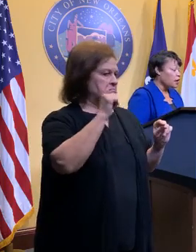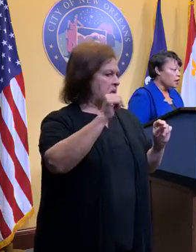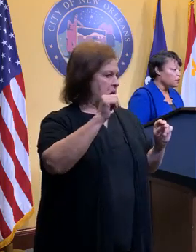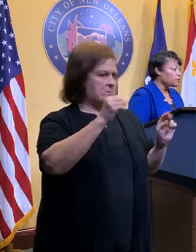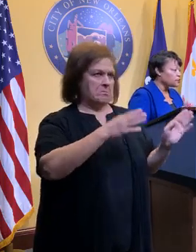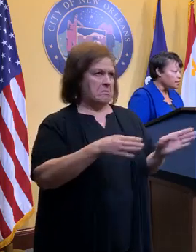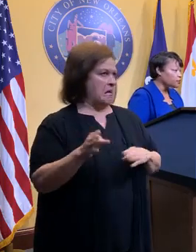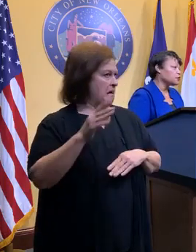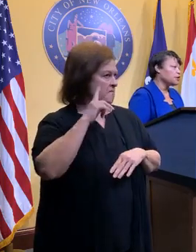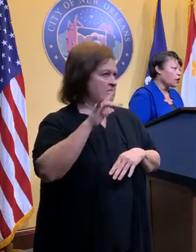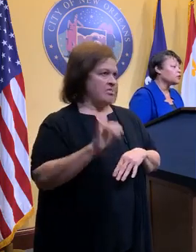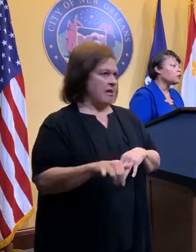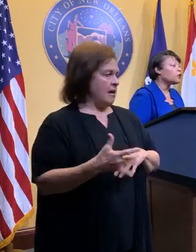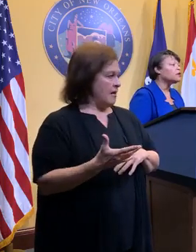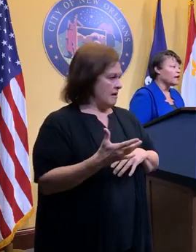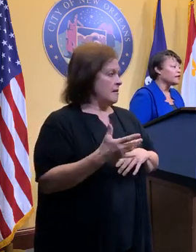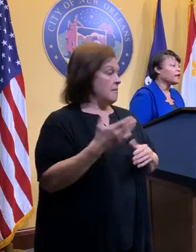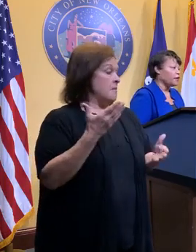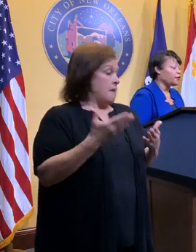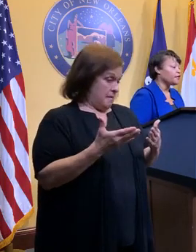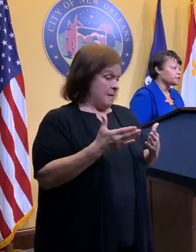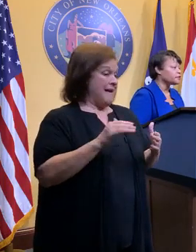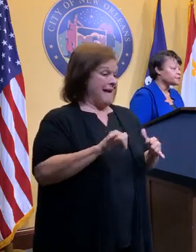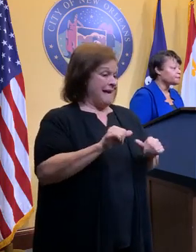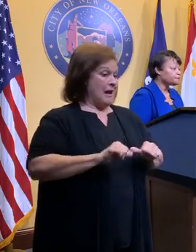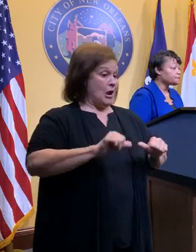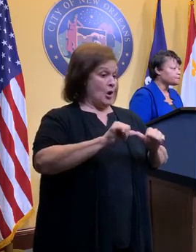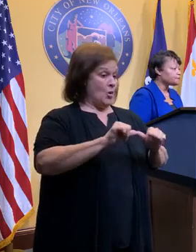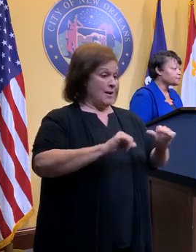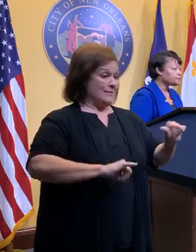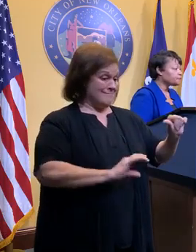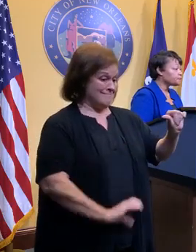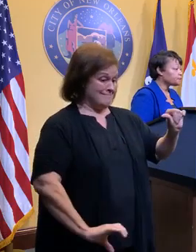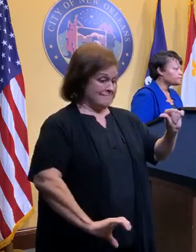than potentially our lower lining areas.